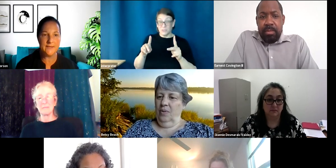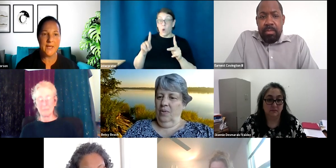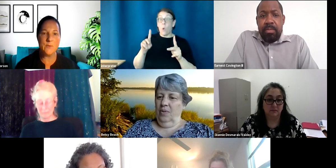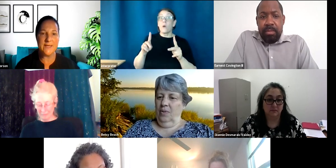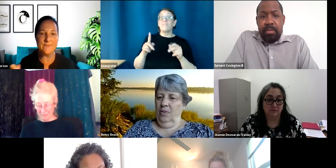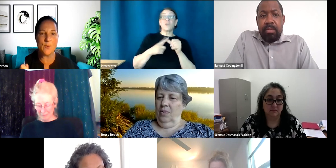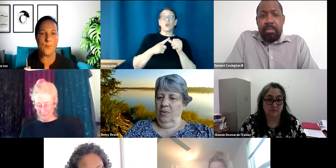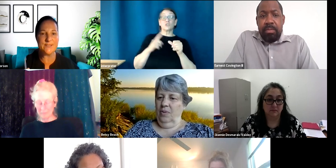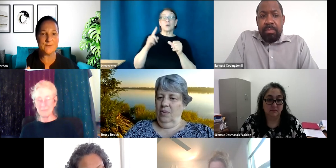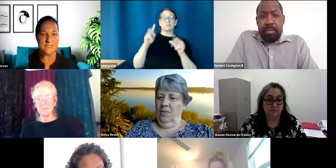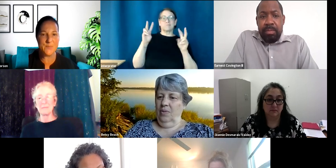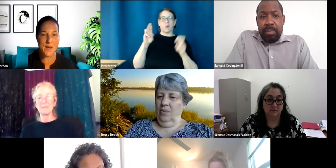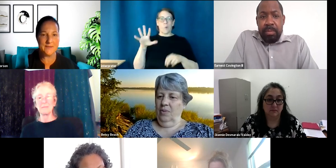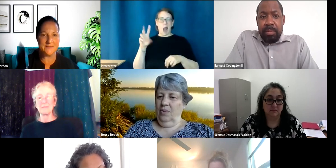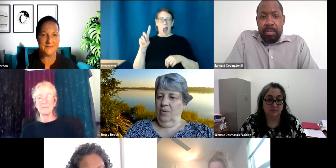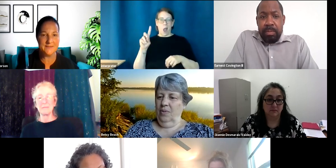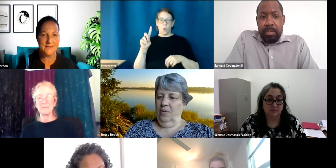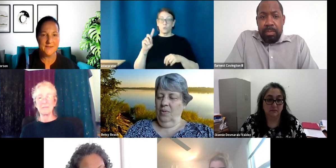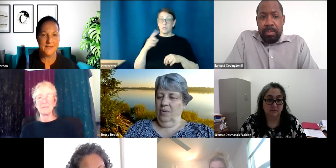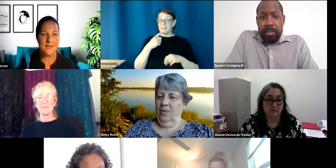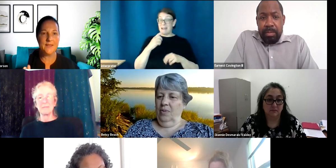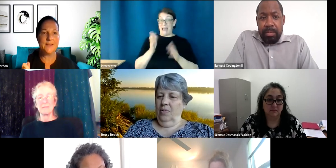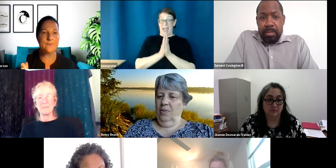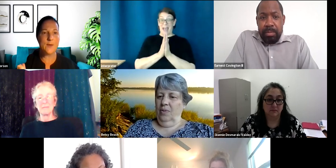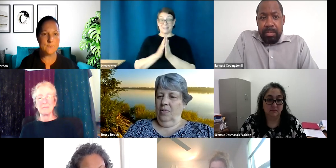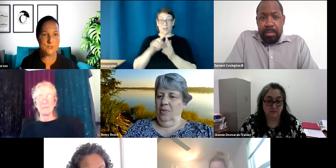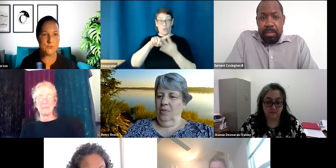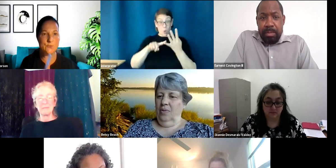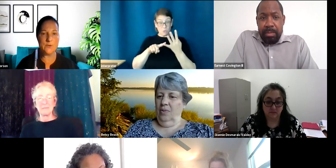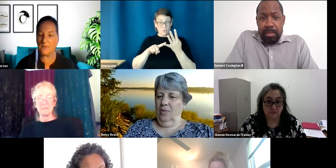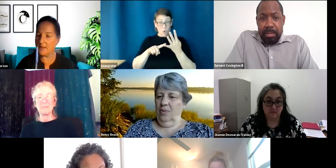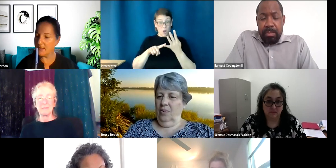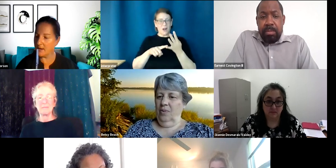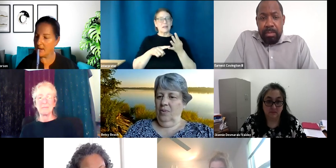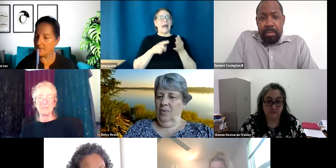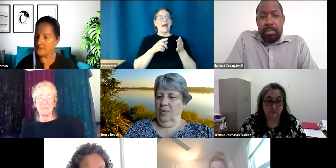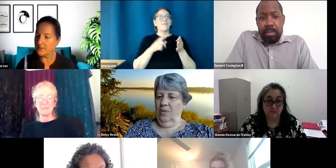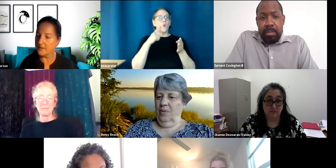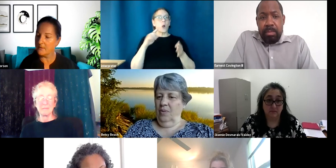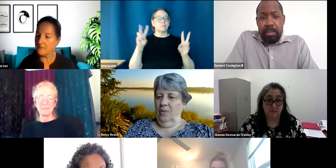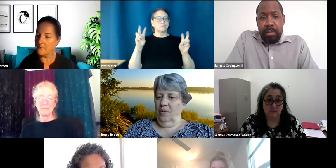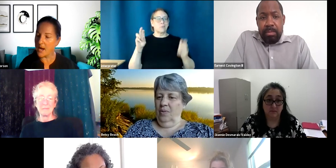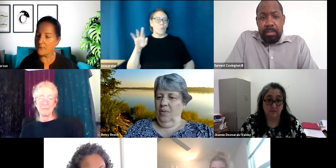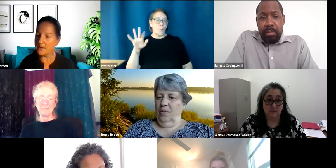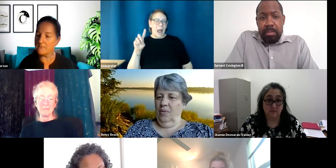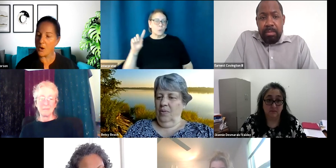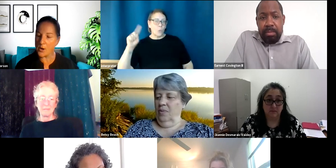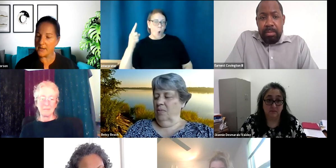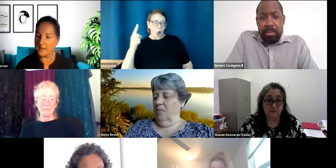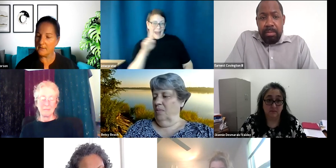and we give them a week to respond. And then round two would be, um, Myron, Margie,